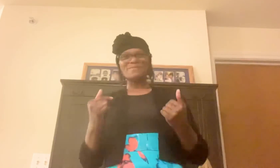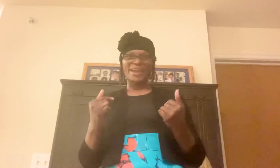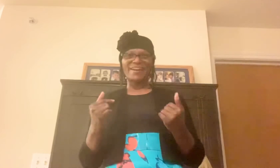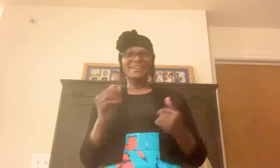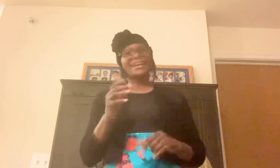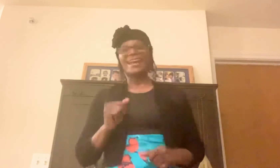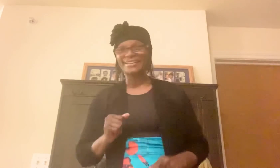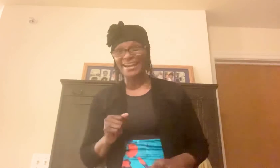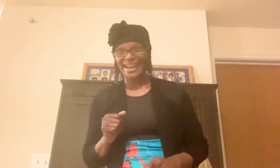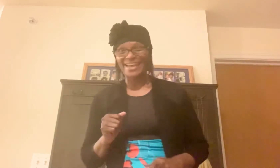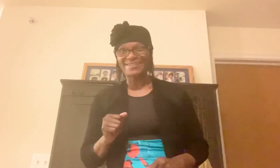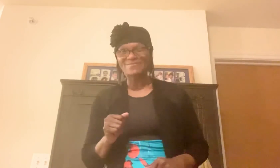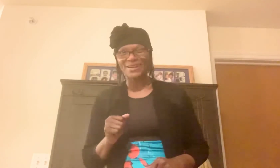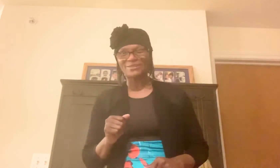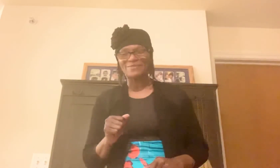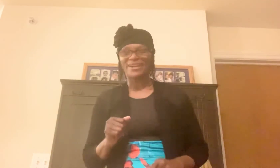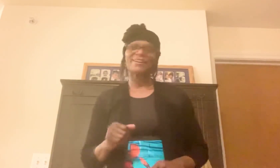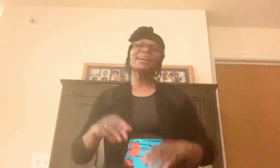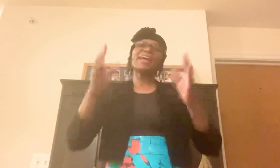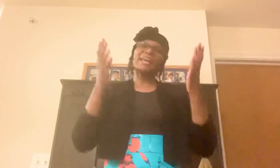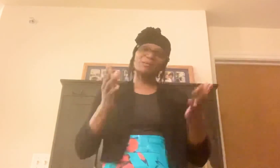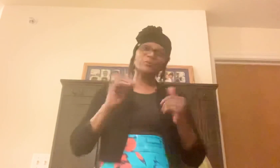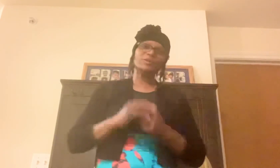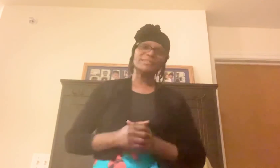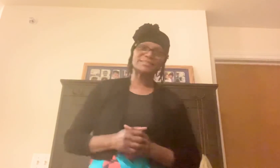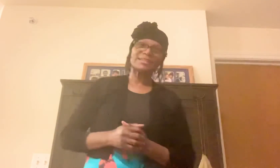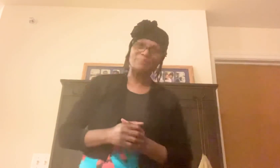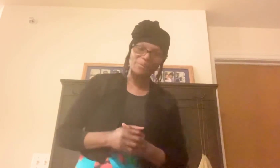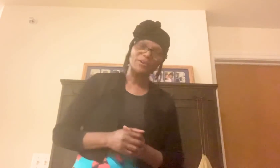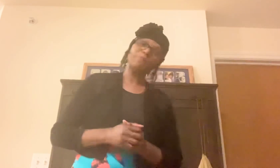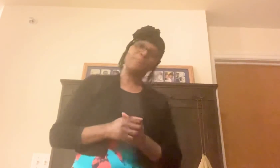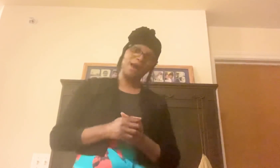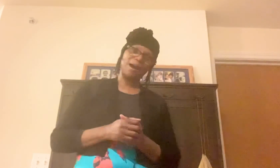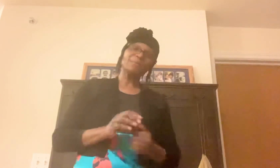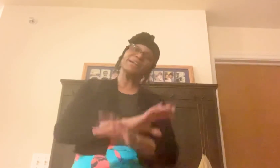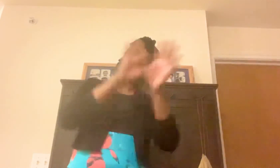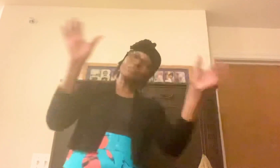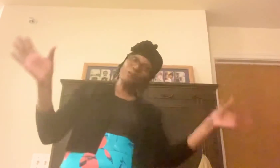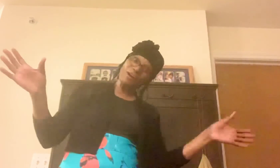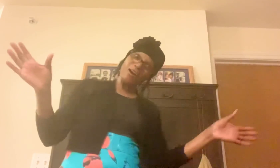mary aka medical mary and i'm doing this in memory of my mom toodles